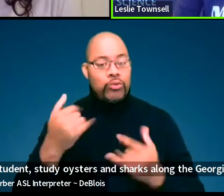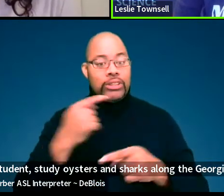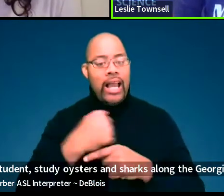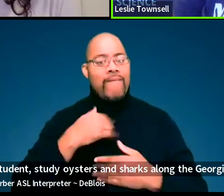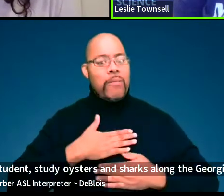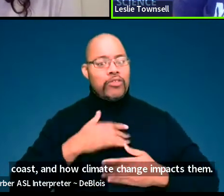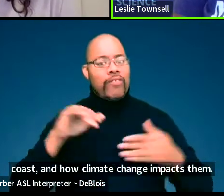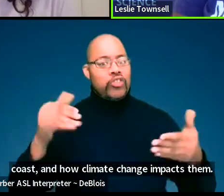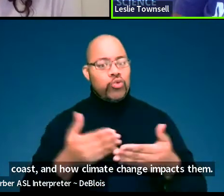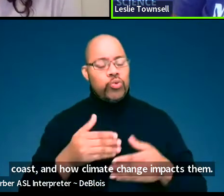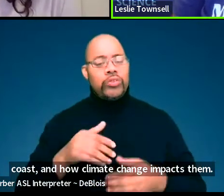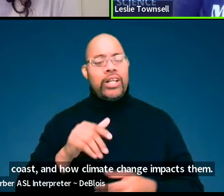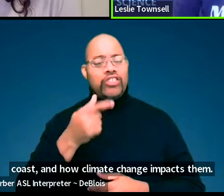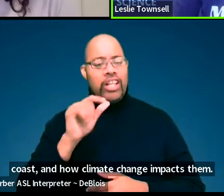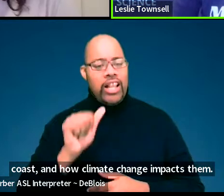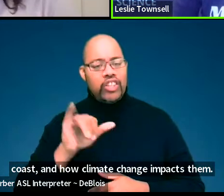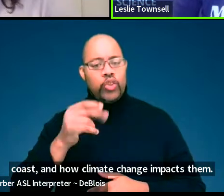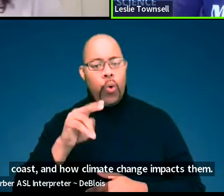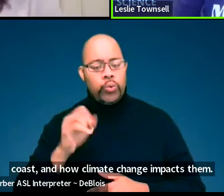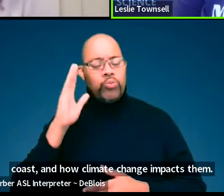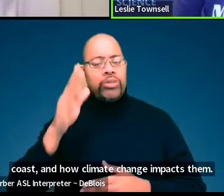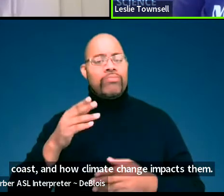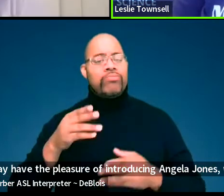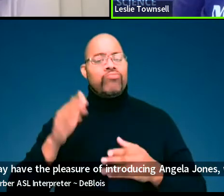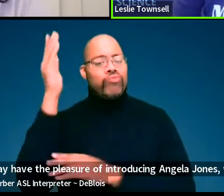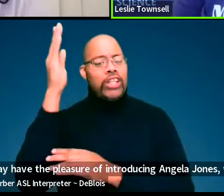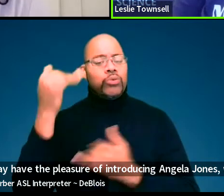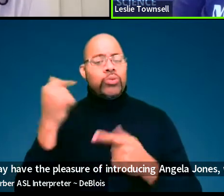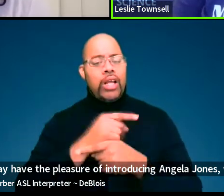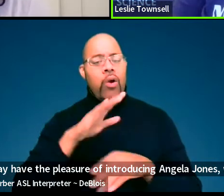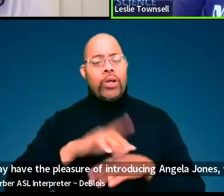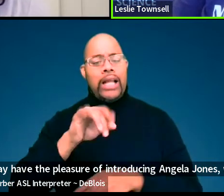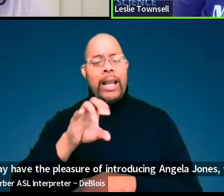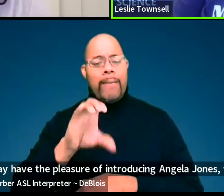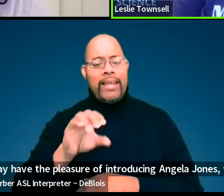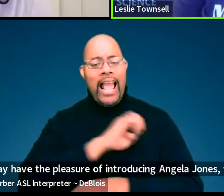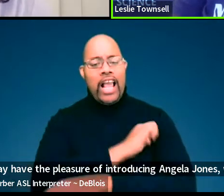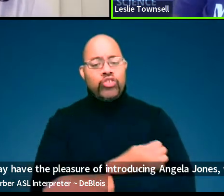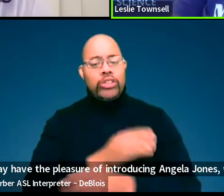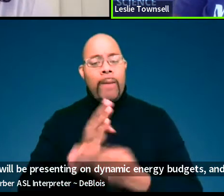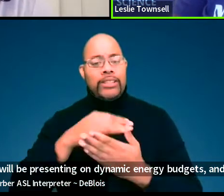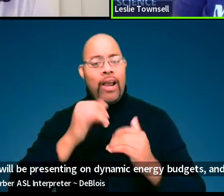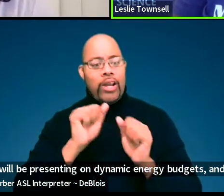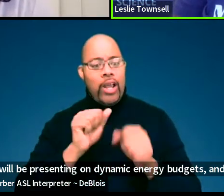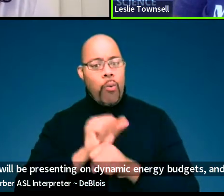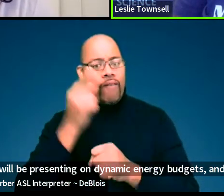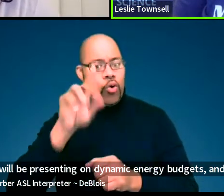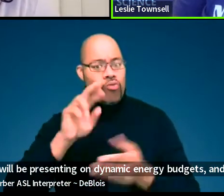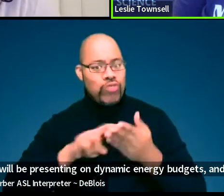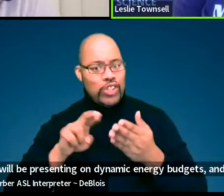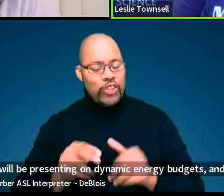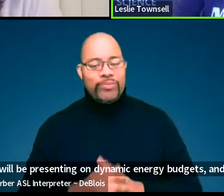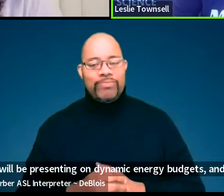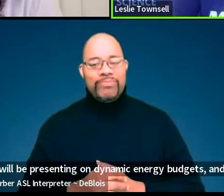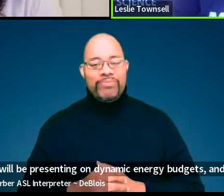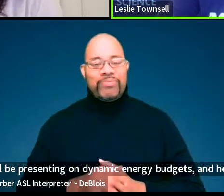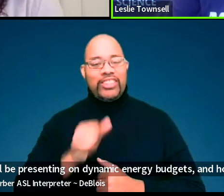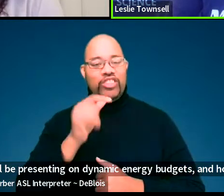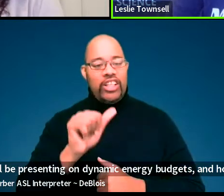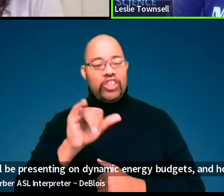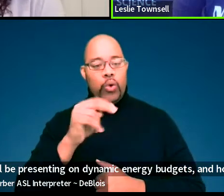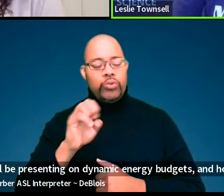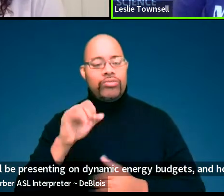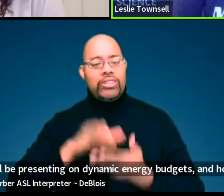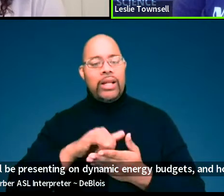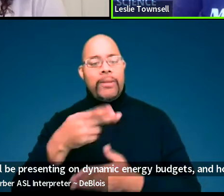pleasure of introducing Angela Jones, who will be presenting on dynamic energy budgets and how they can work for your research. Angela Jones